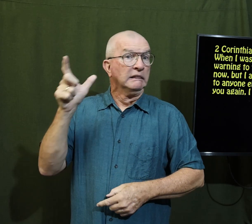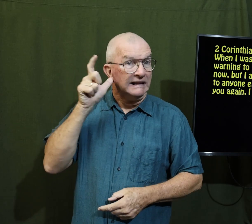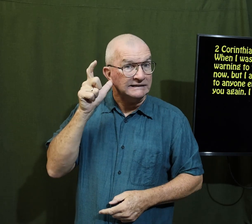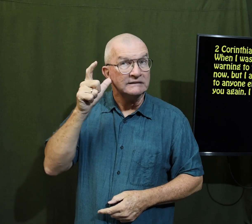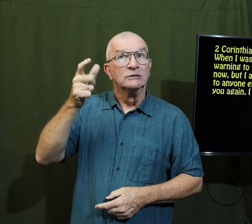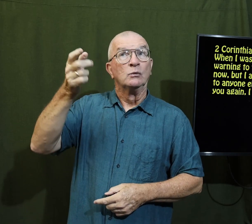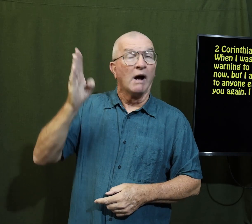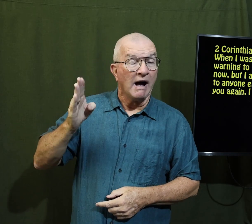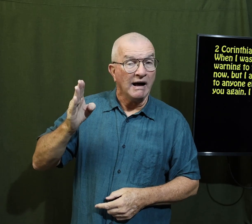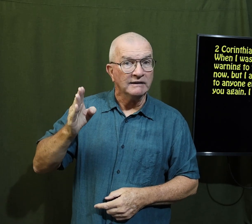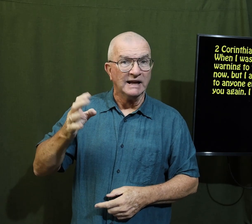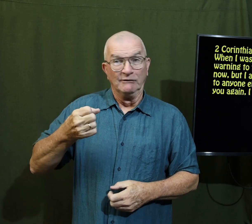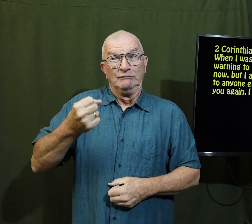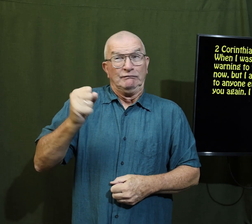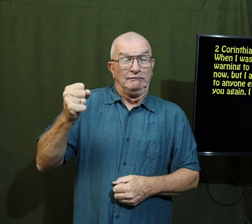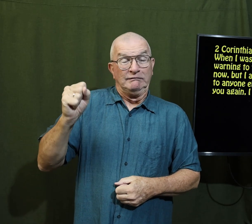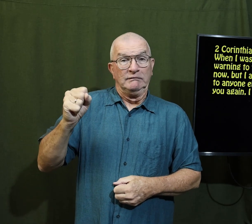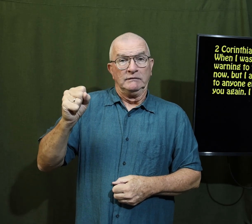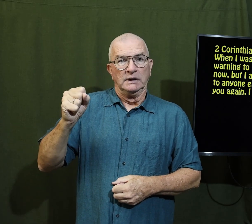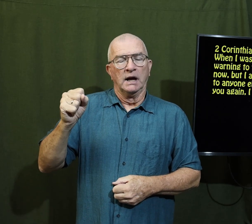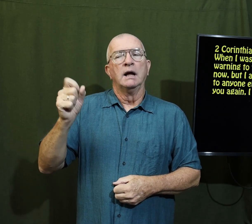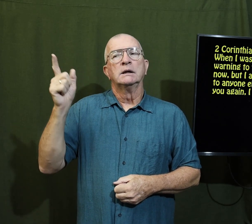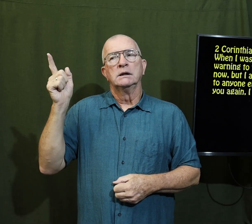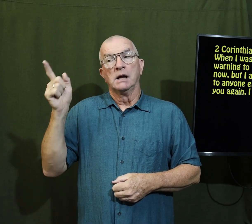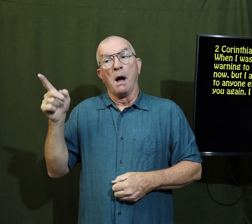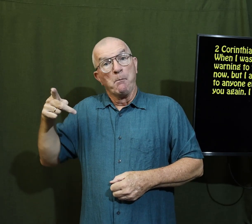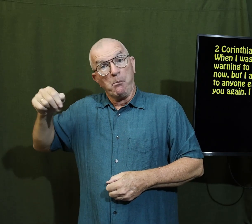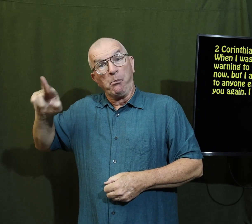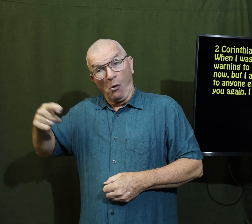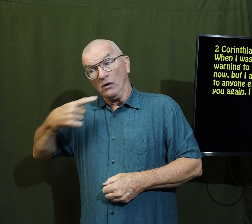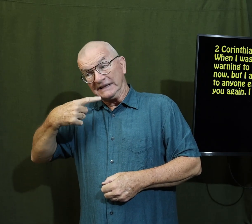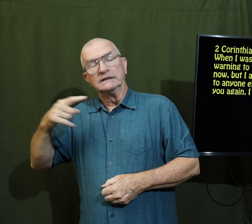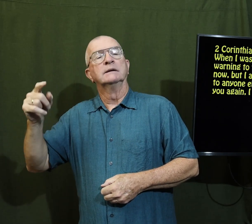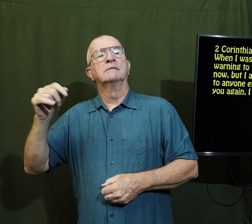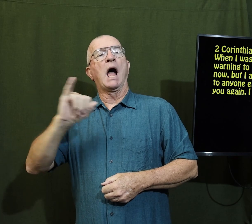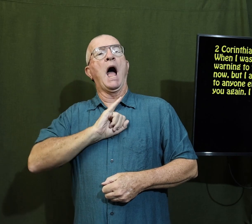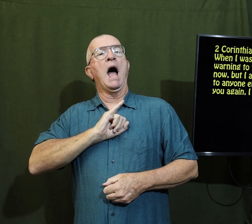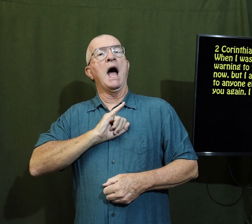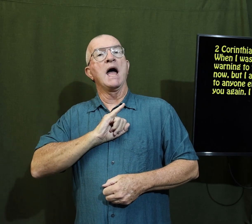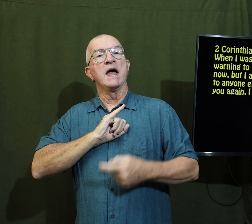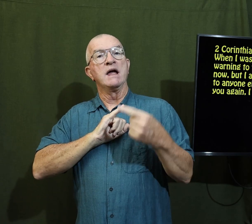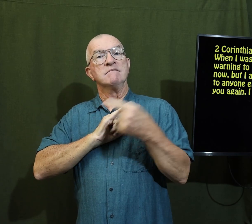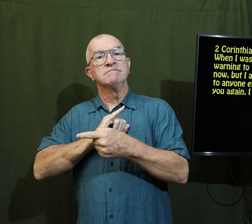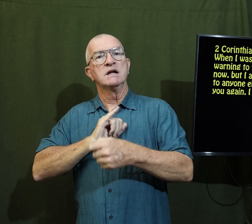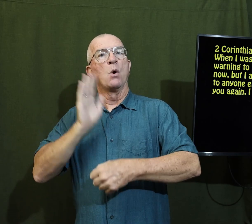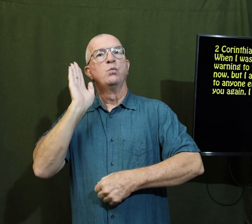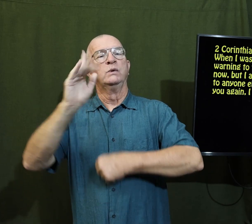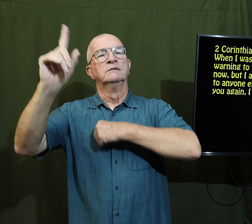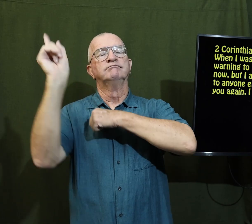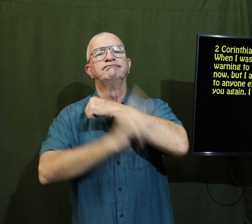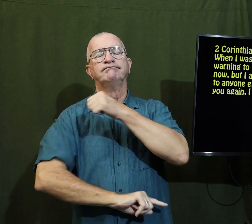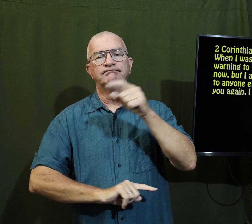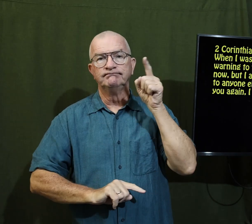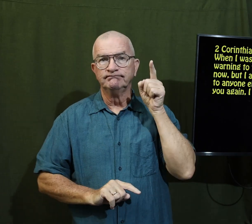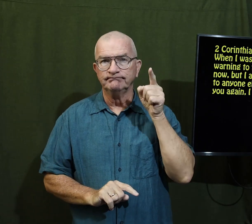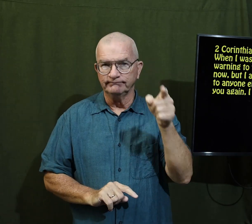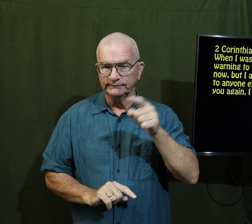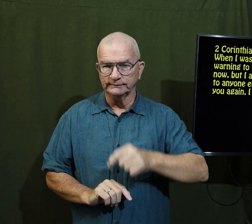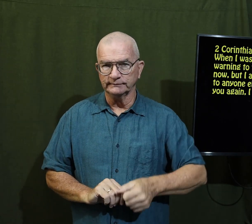to God and to Paul Paul himself I will punish you he